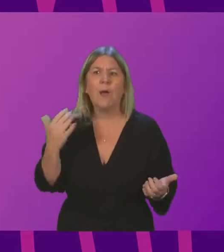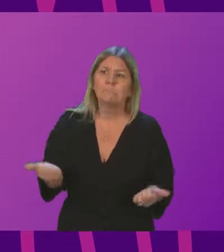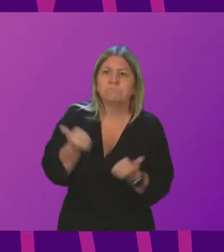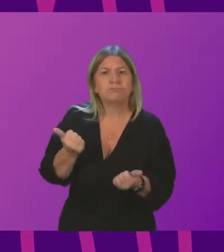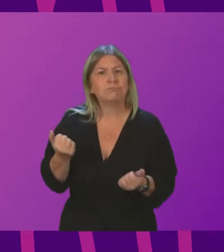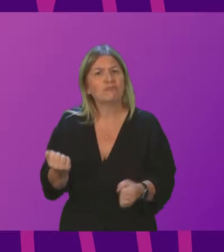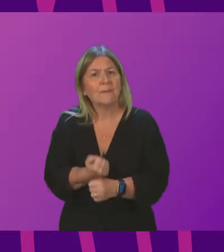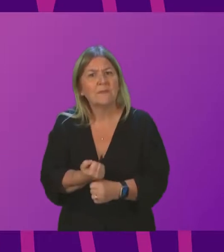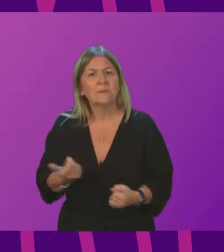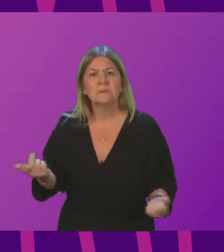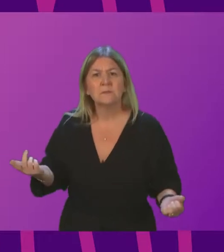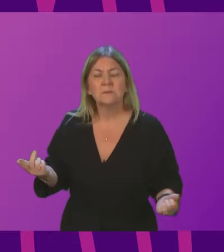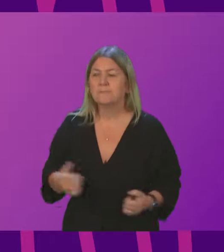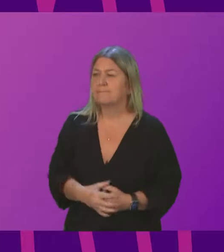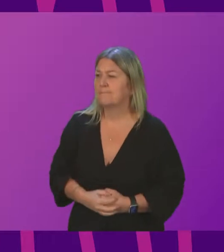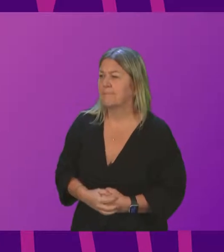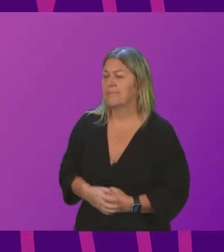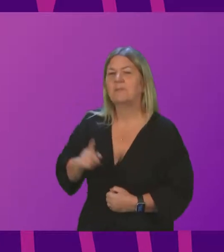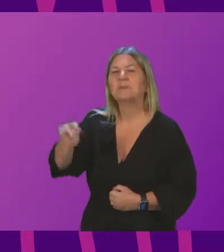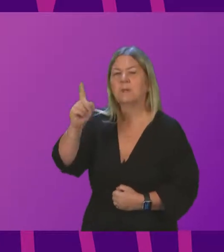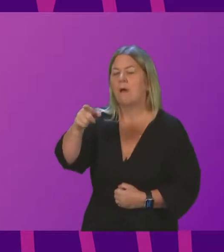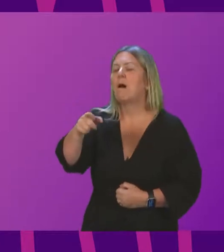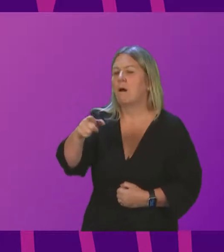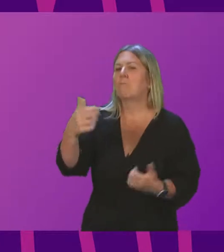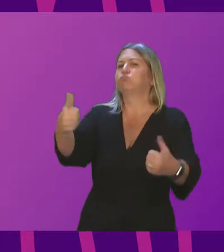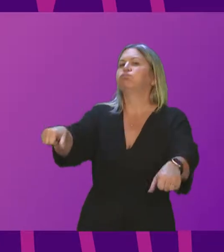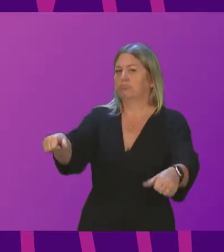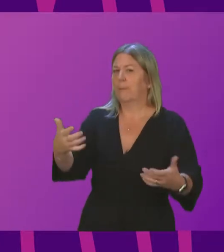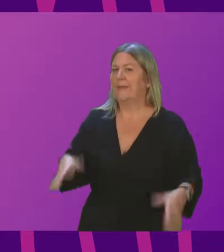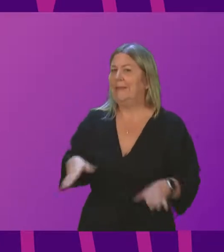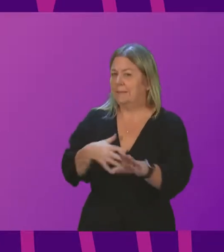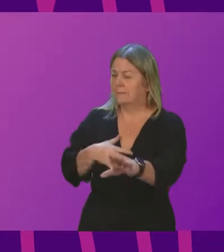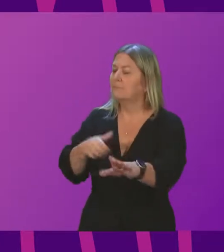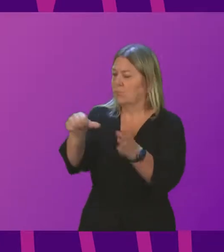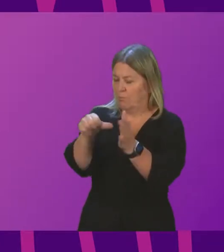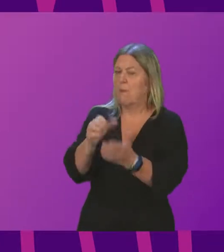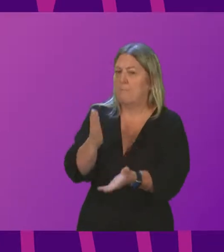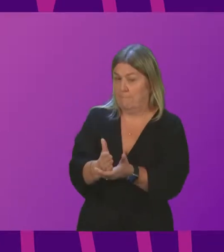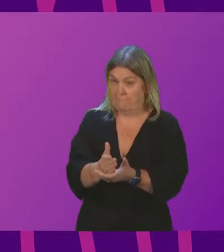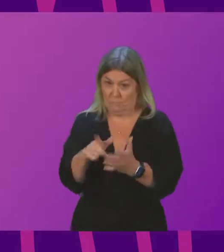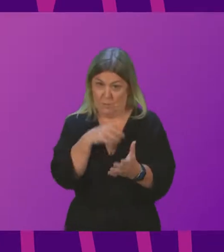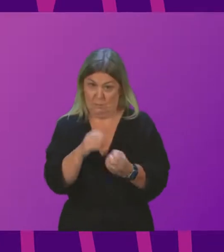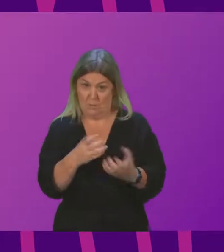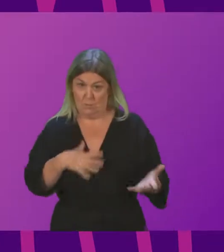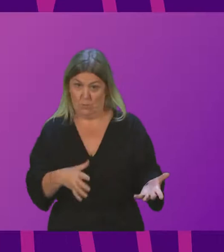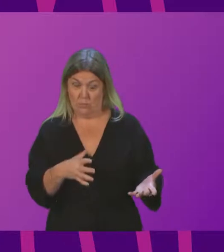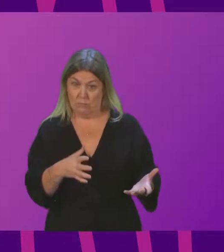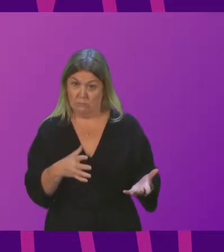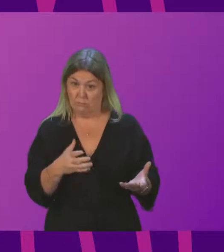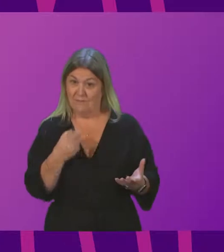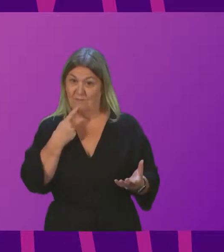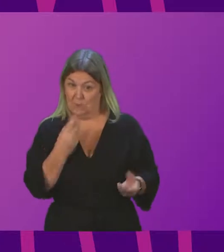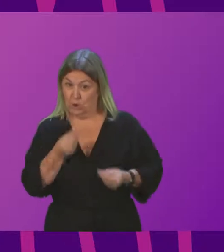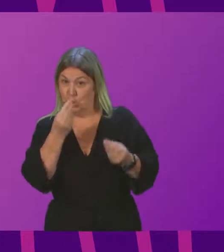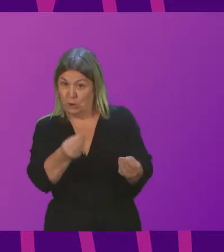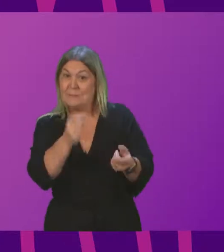It is resolved, as I understand it now. There was a problem with it. If Jackie Bailey wants to send the Health Secretary details of